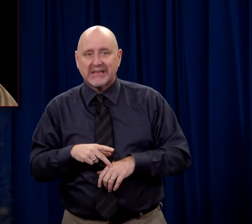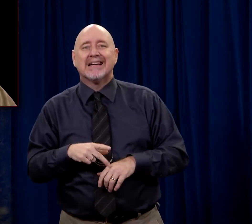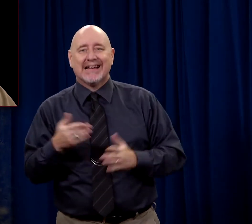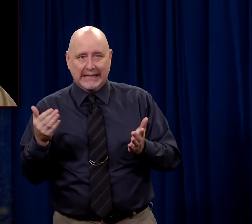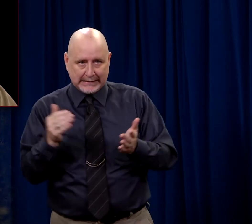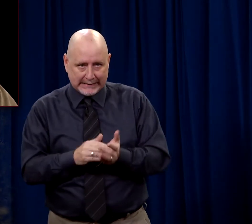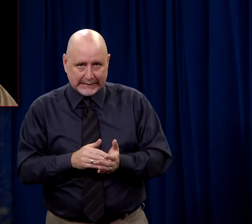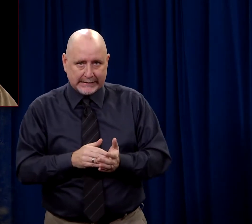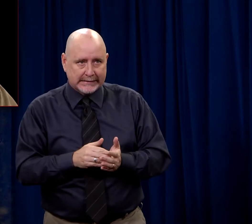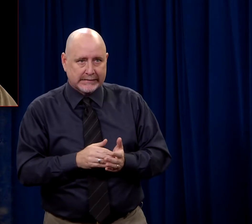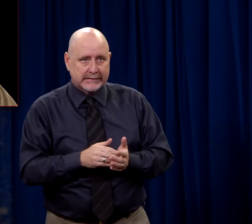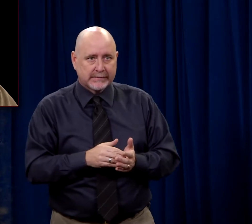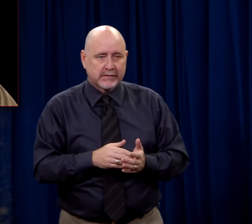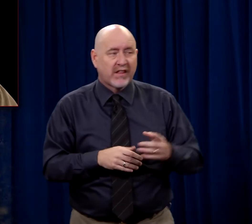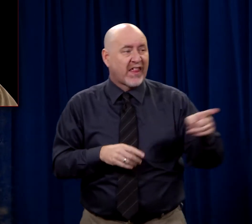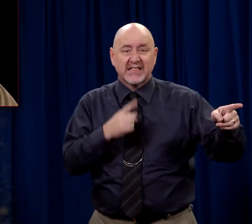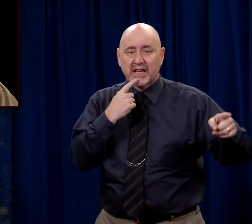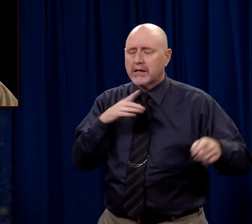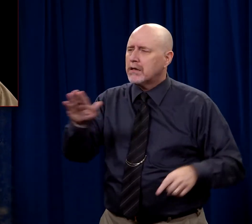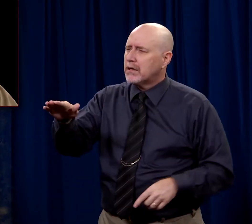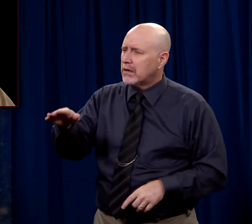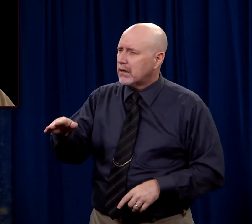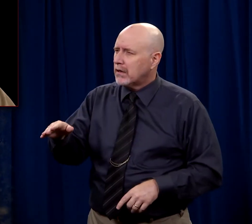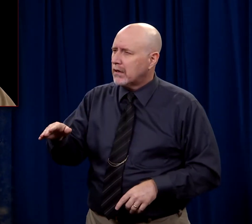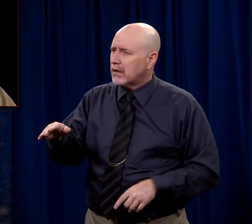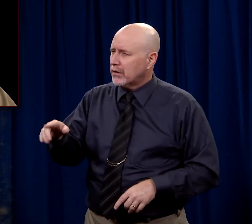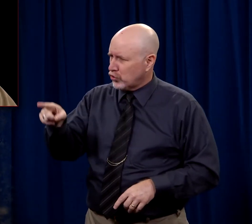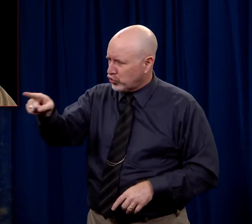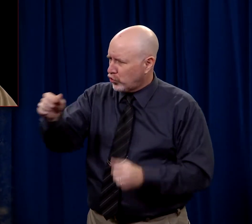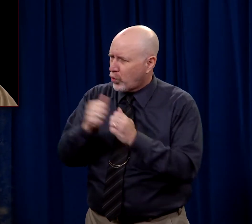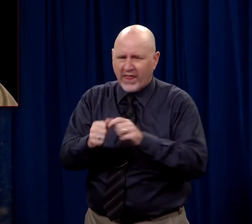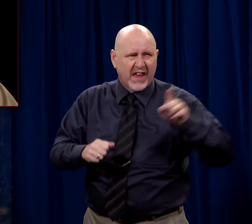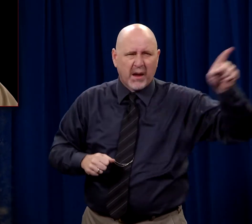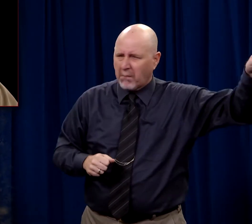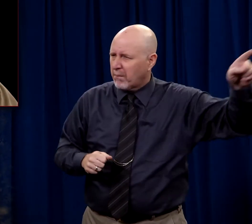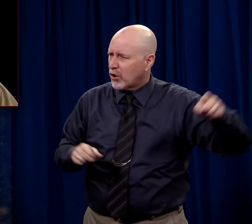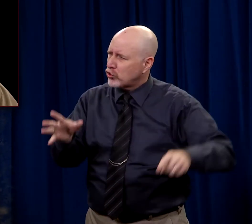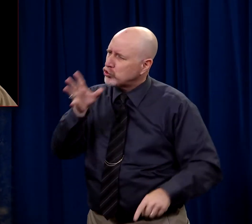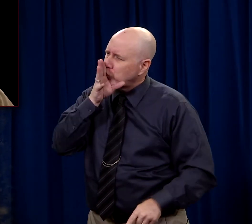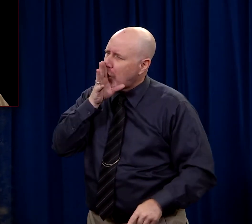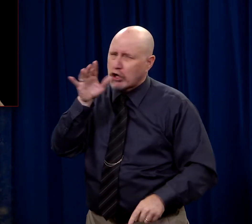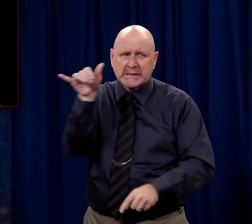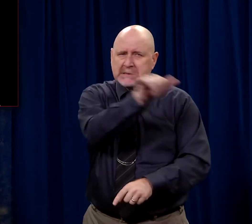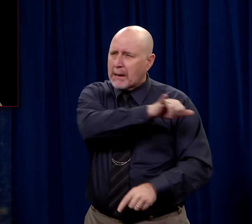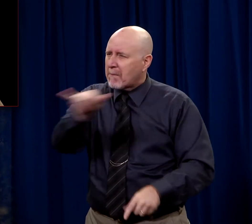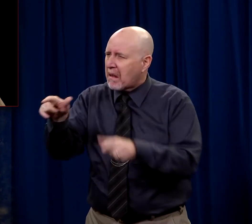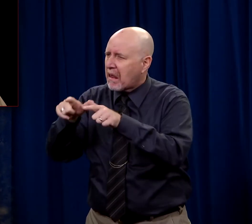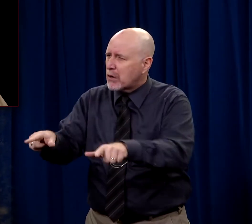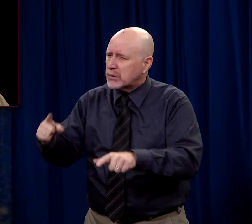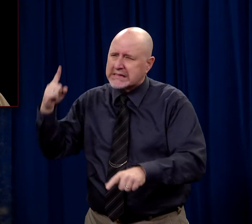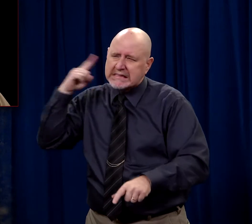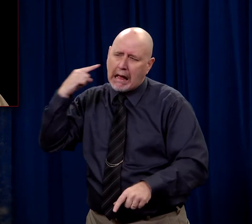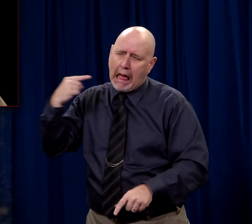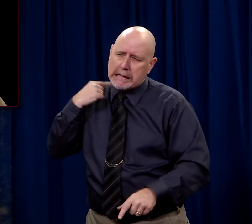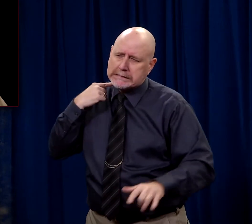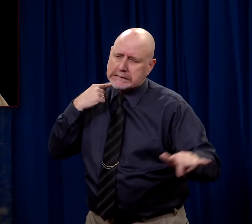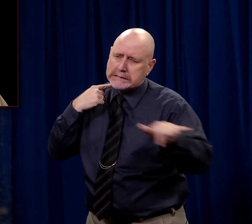Peter denied. The person said, I know that you've been with Him because your speech betrays you. You sound